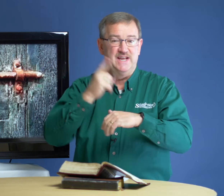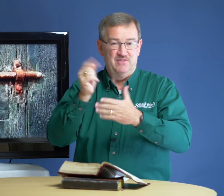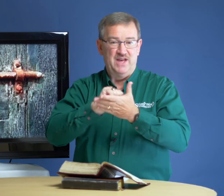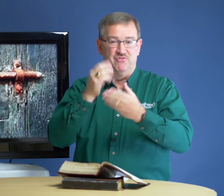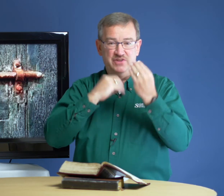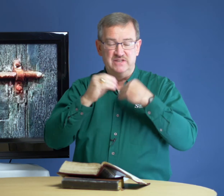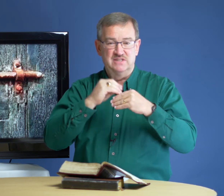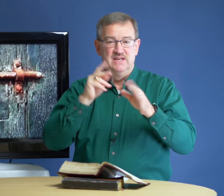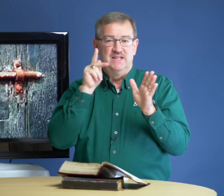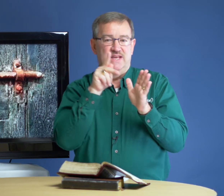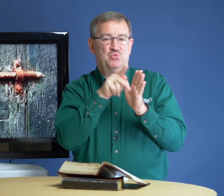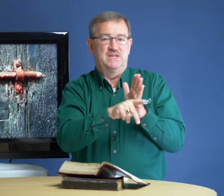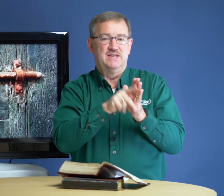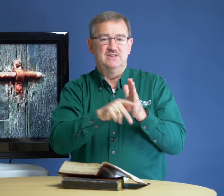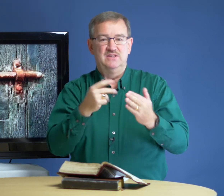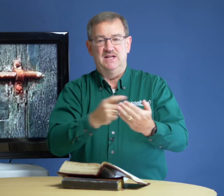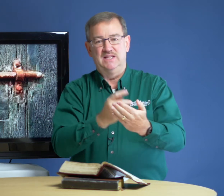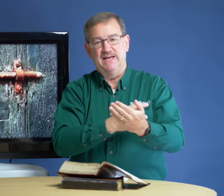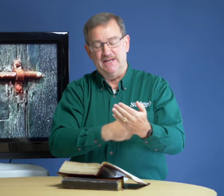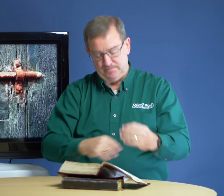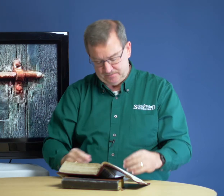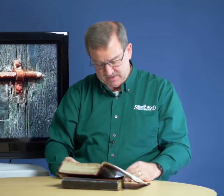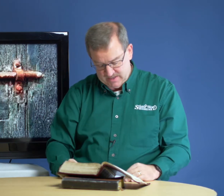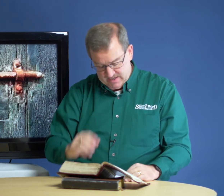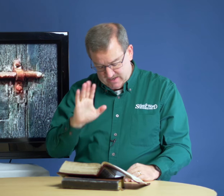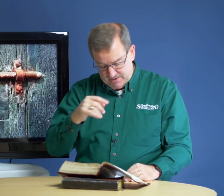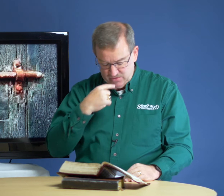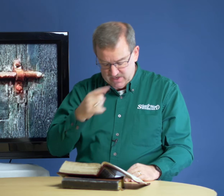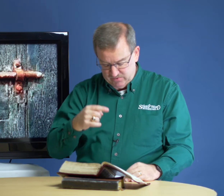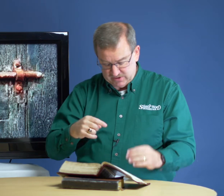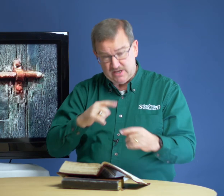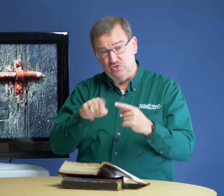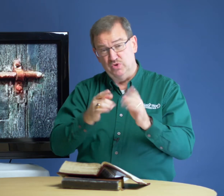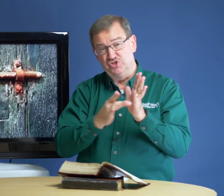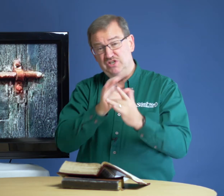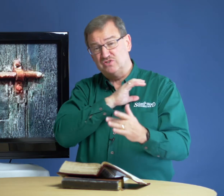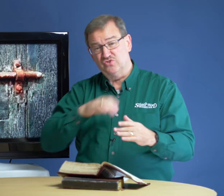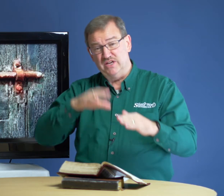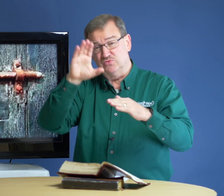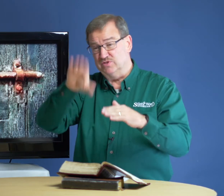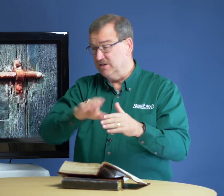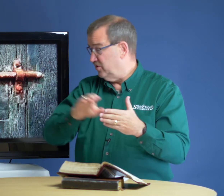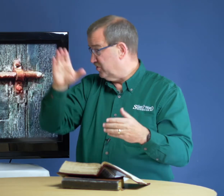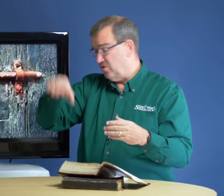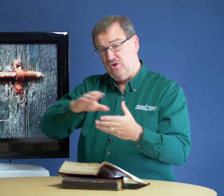of that feast, they would kill a lamb. And by the way, I want to tell you, when Jesus Christ was there on the cross,